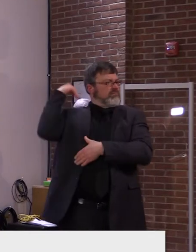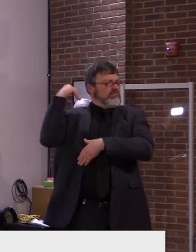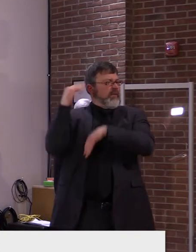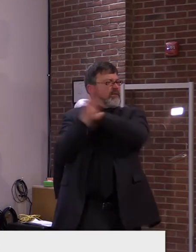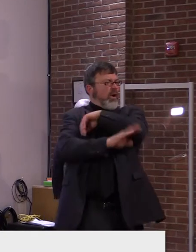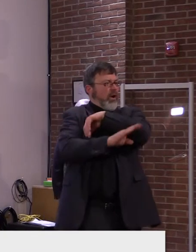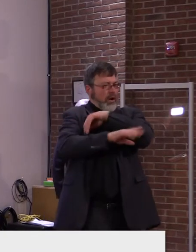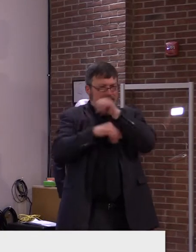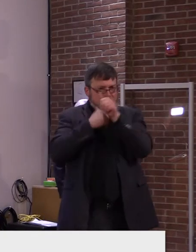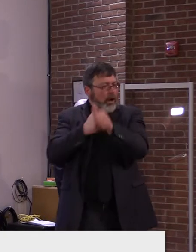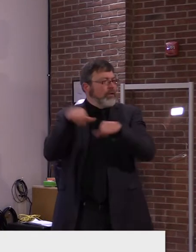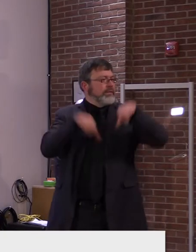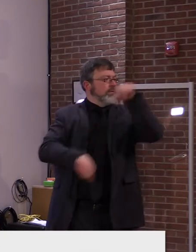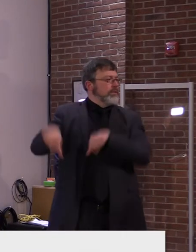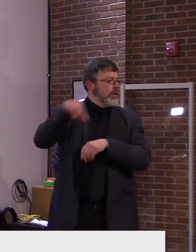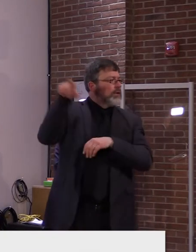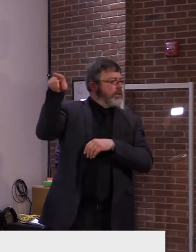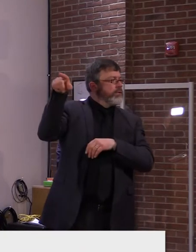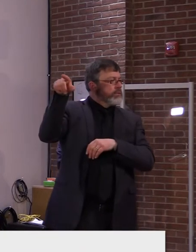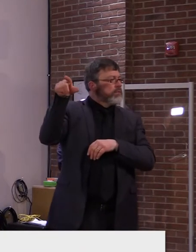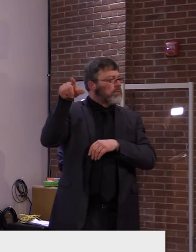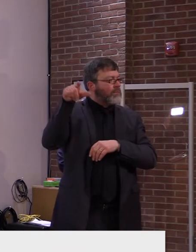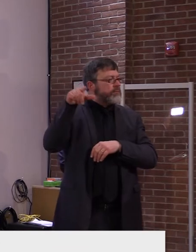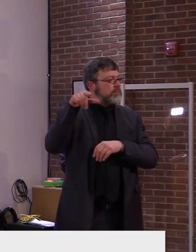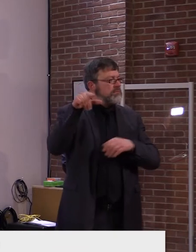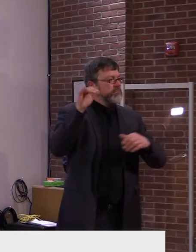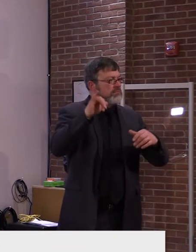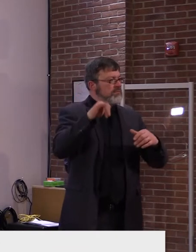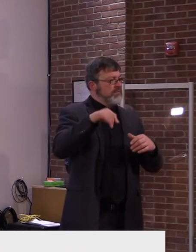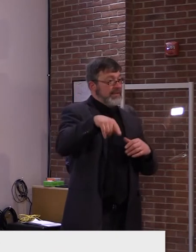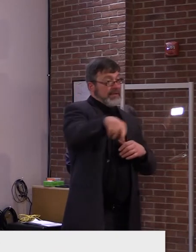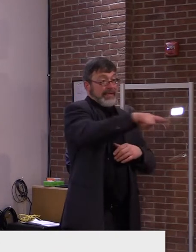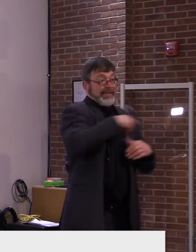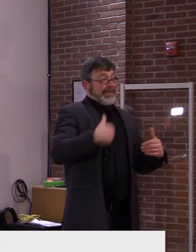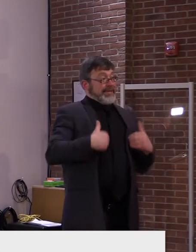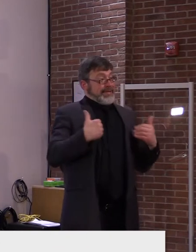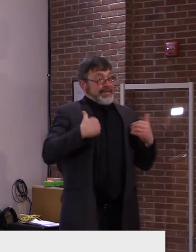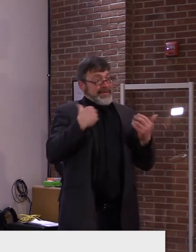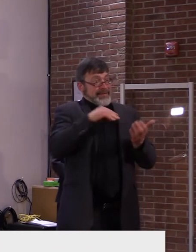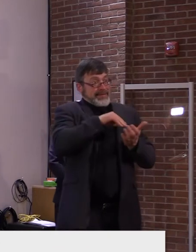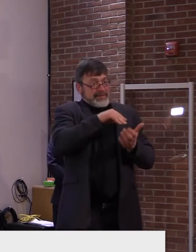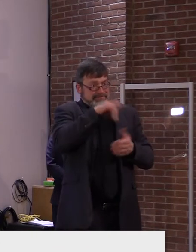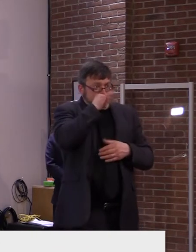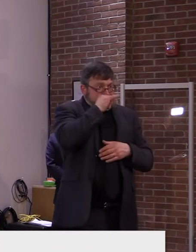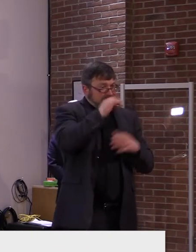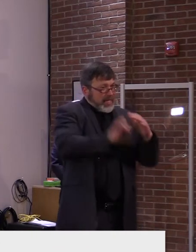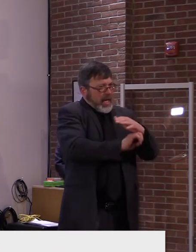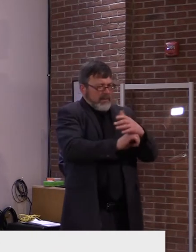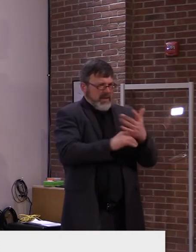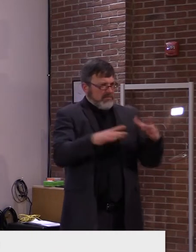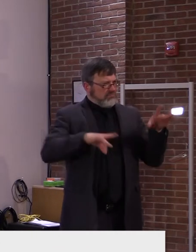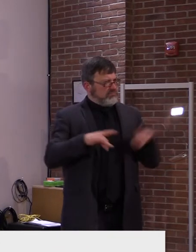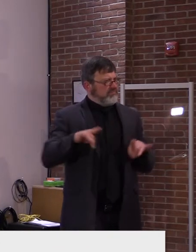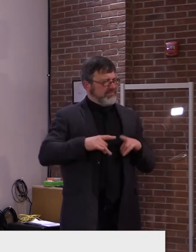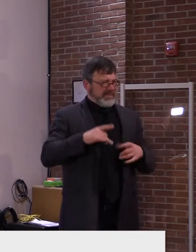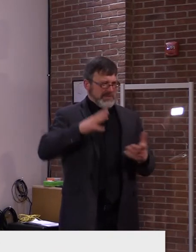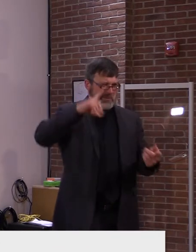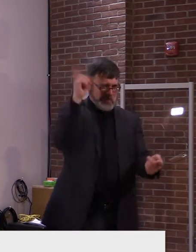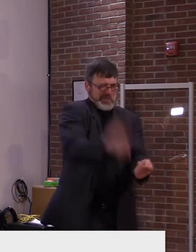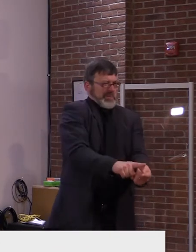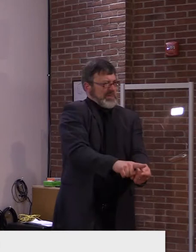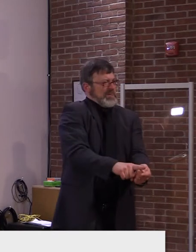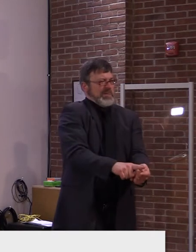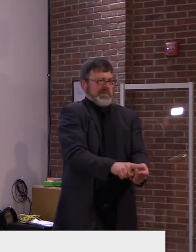are less susceptible to the virus or its transmission. So that stood us well. And once again, I think the other side of that is we have confidence,